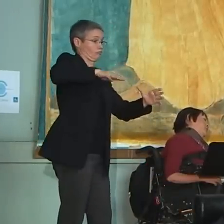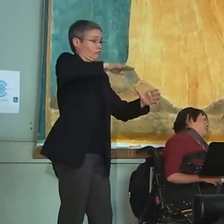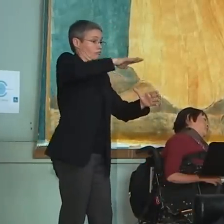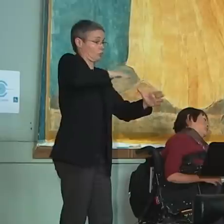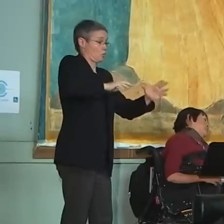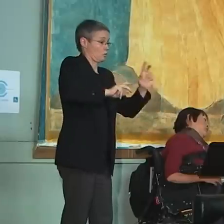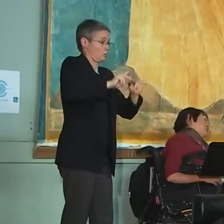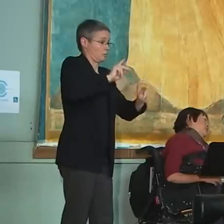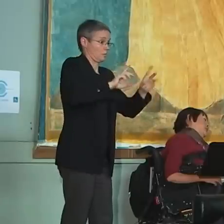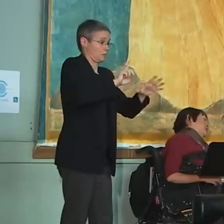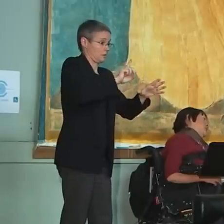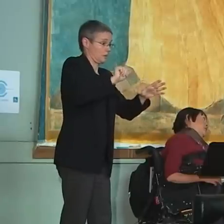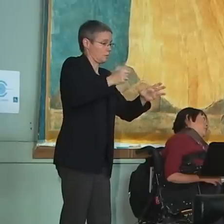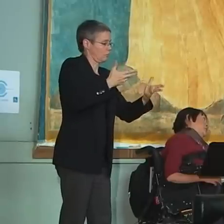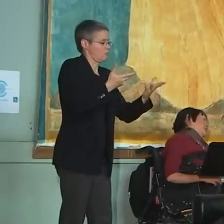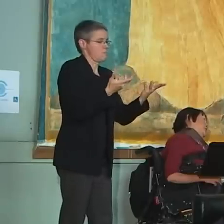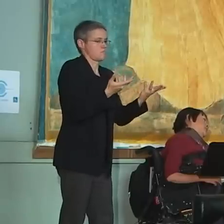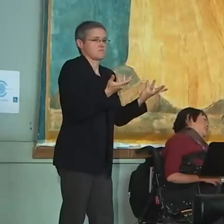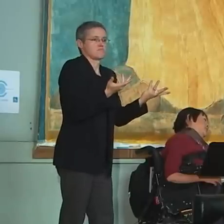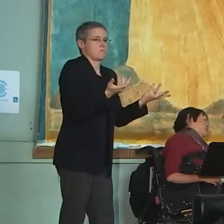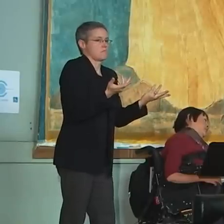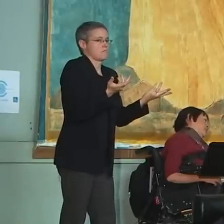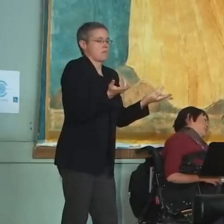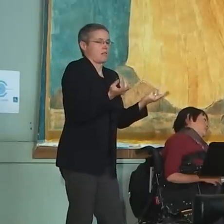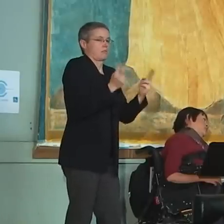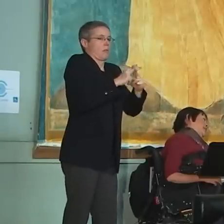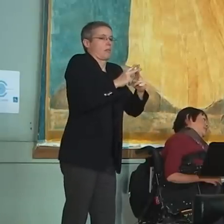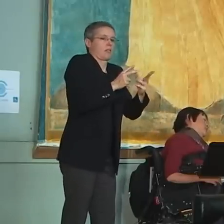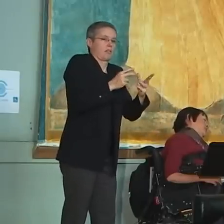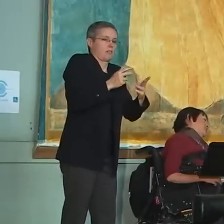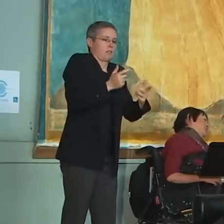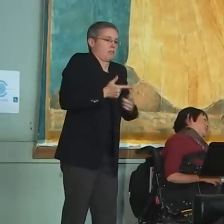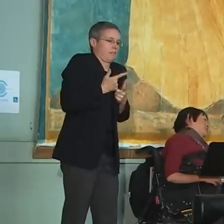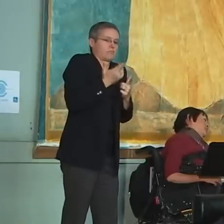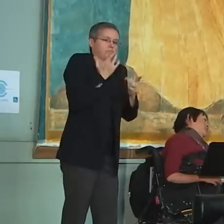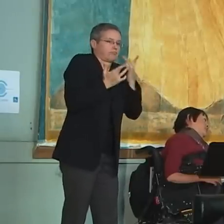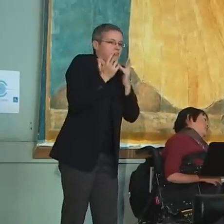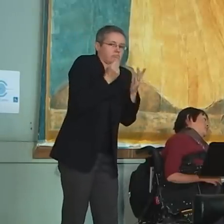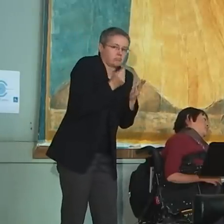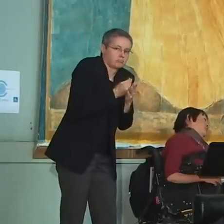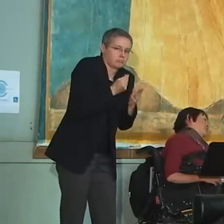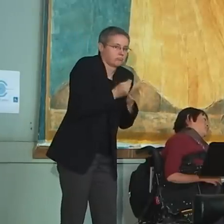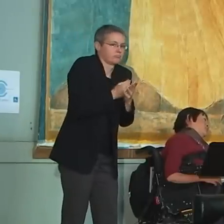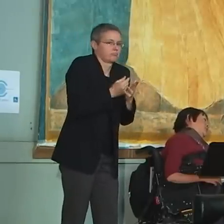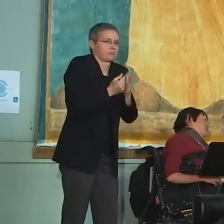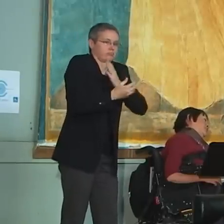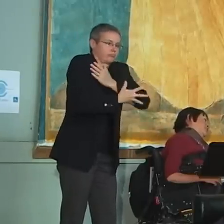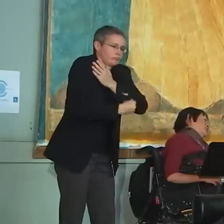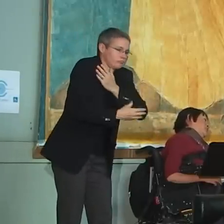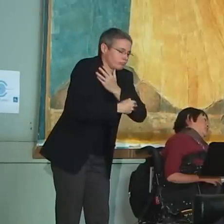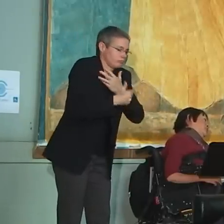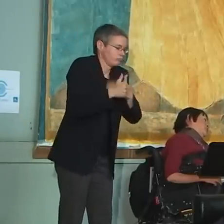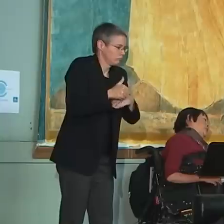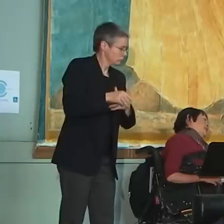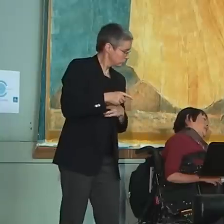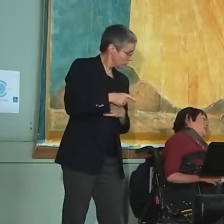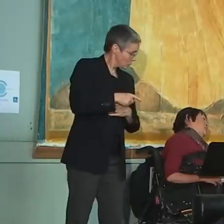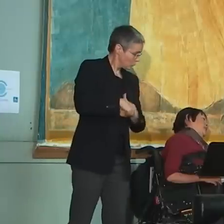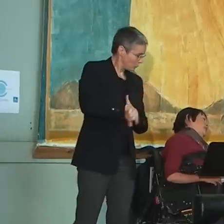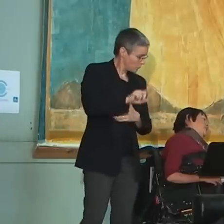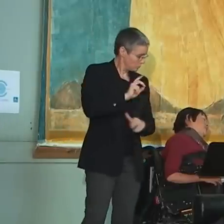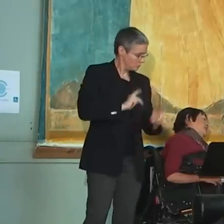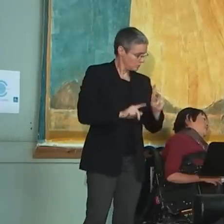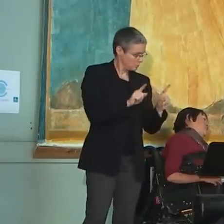prices likely to live in poverty than other Canadians. This reality means that the disabled often experience great difficulty in securing